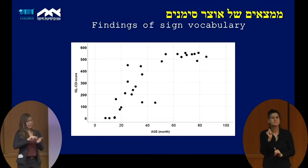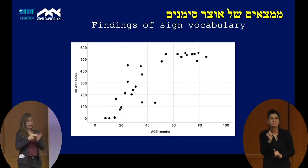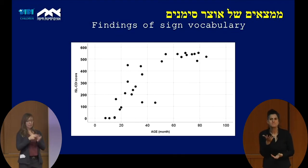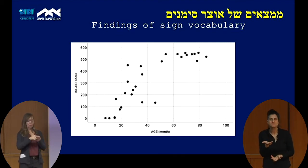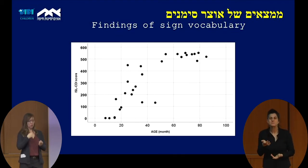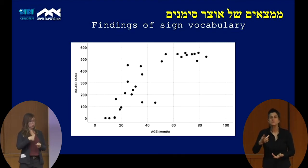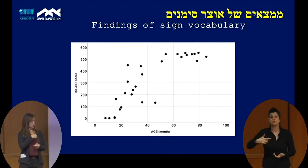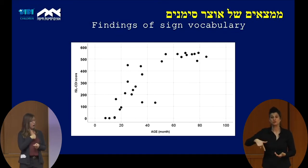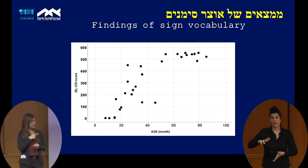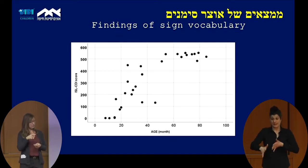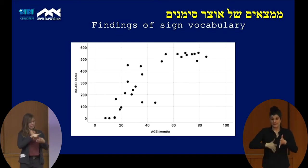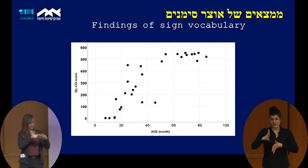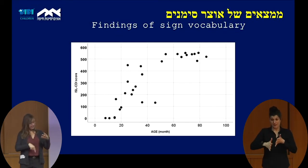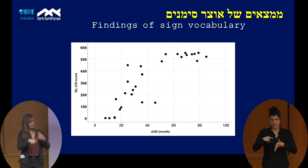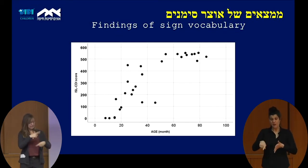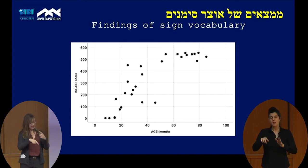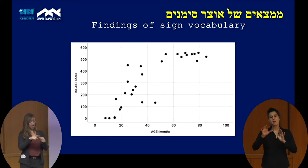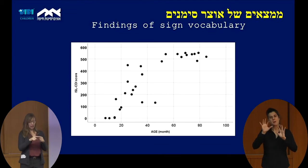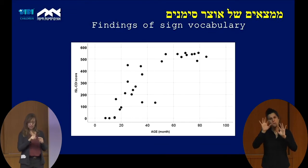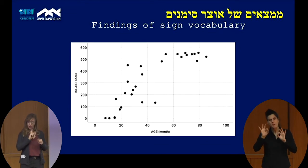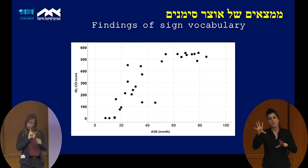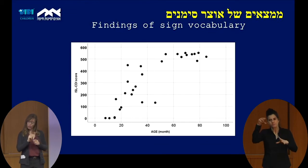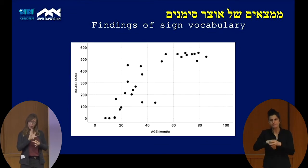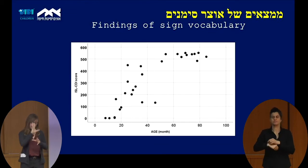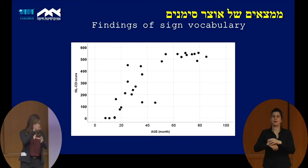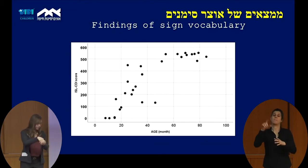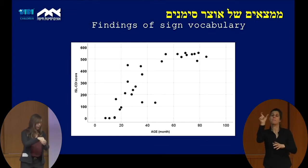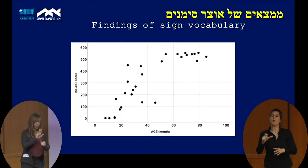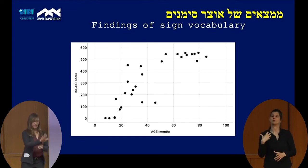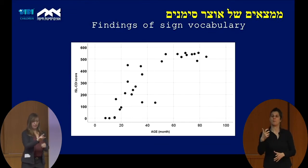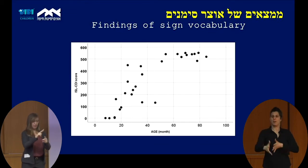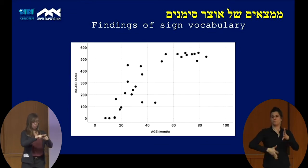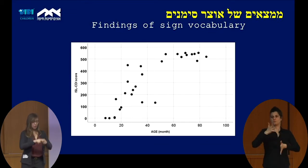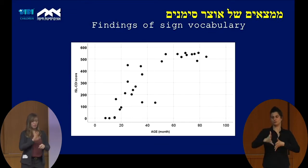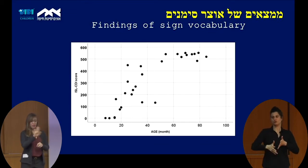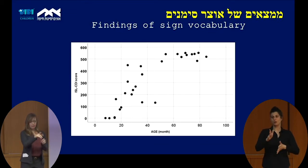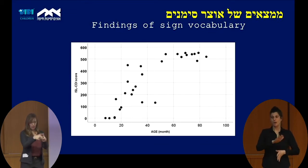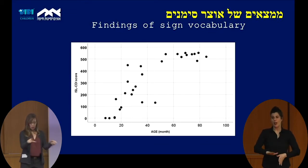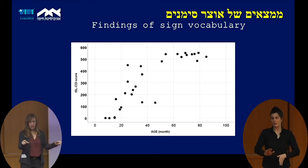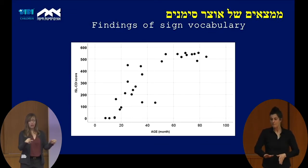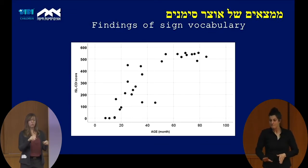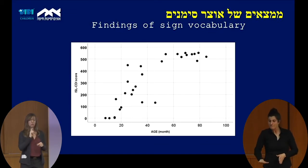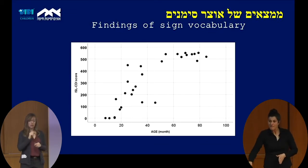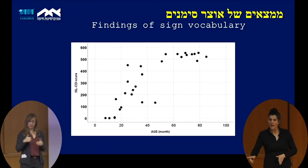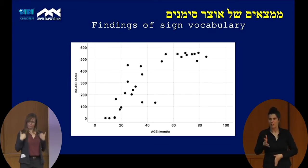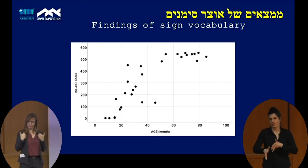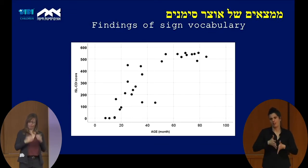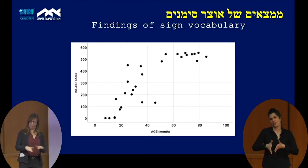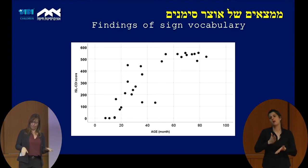that these signs are really part of the vocabulary and the language that preschoolers who are signing are using. So this is